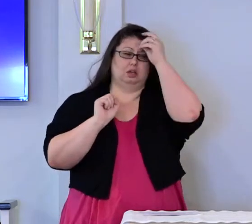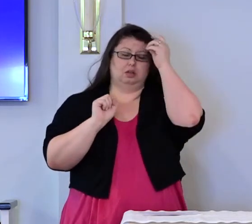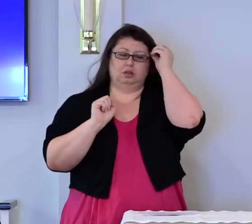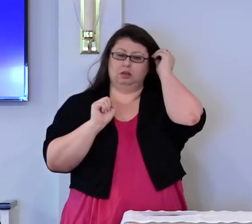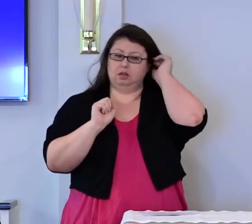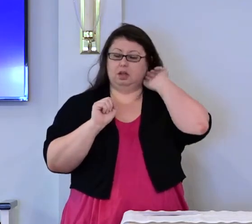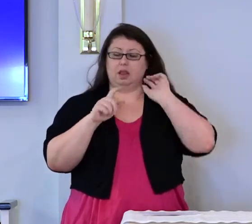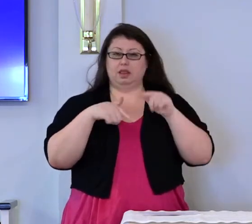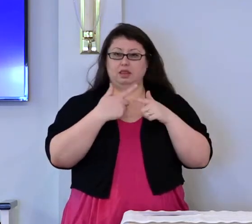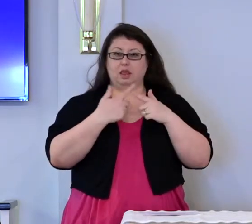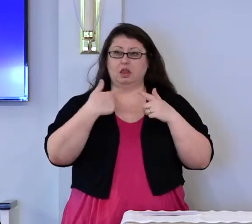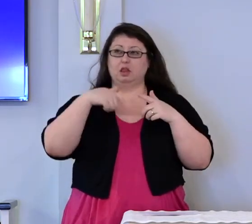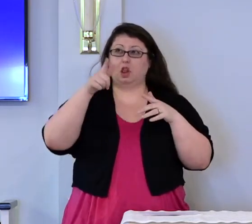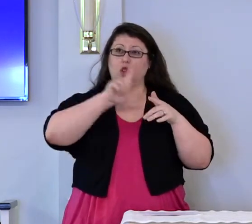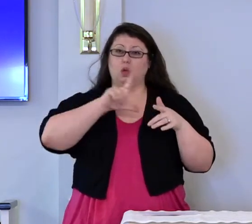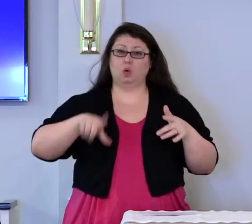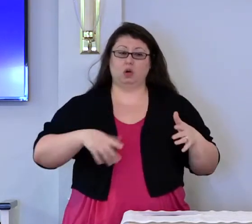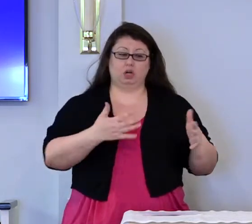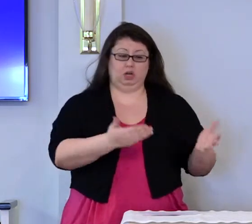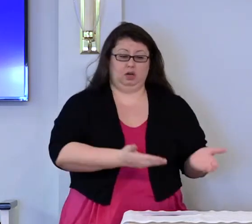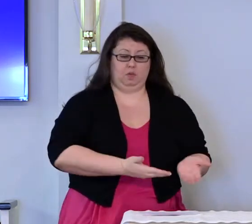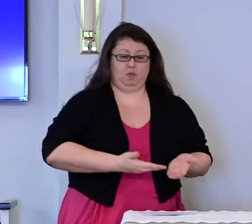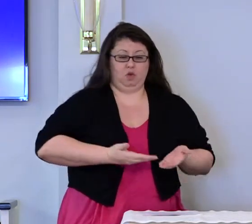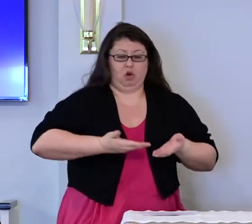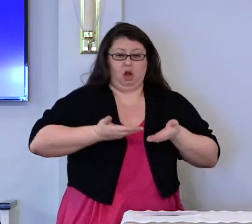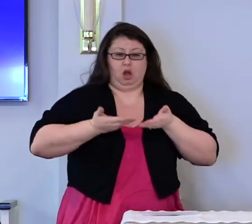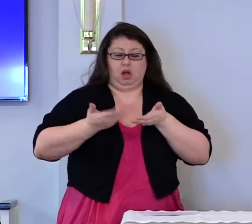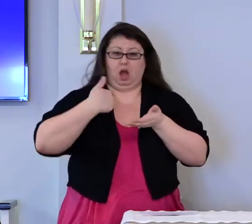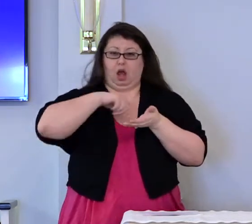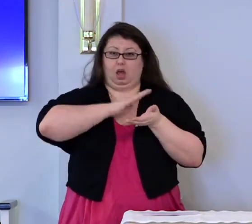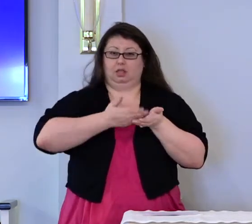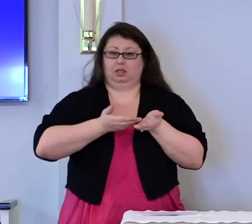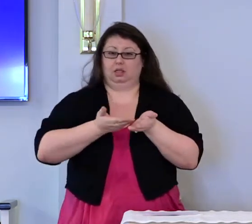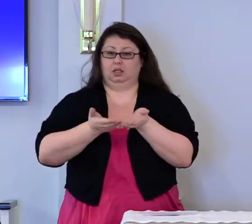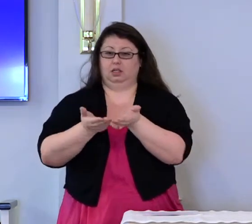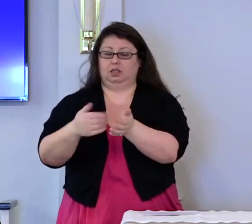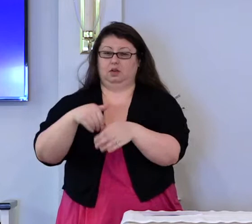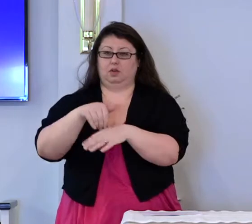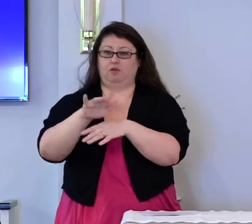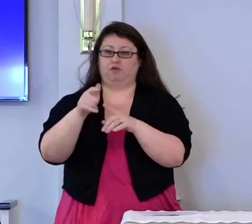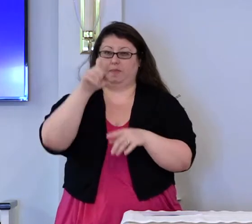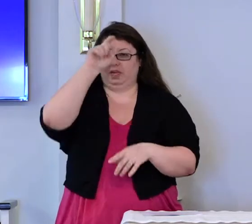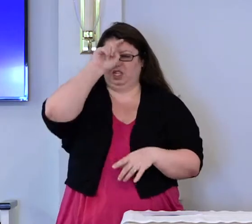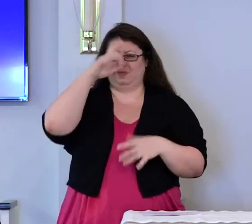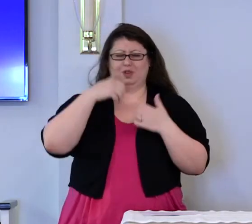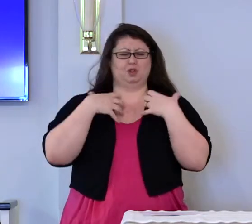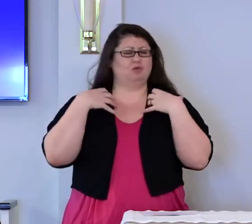Then the Lord brought us out of Egypt with his great power and strength.